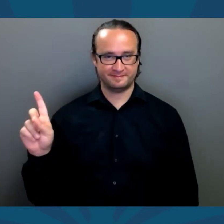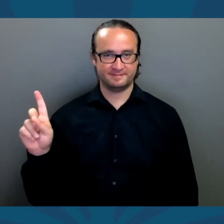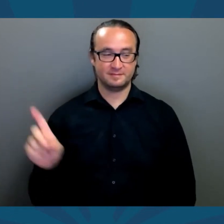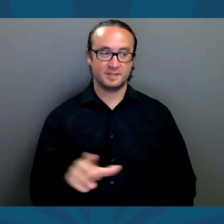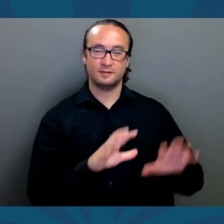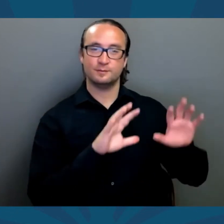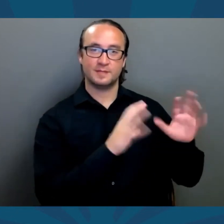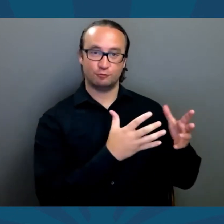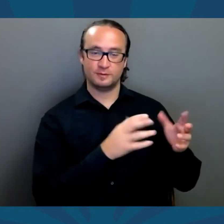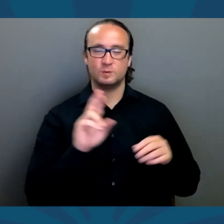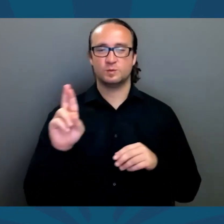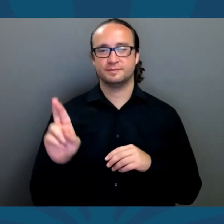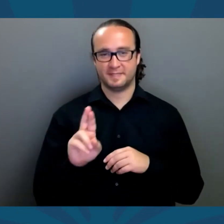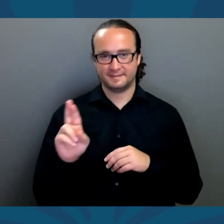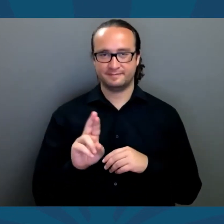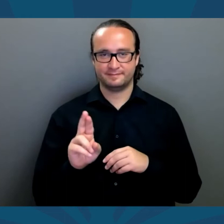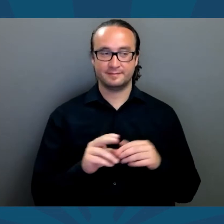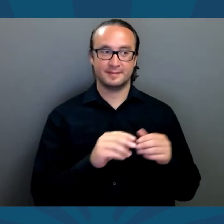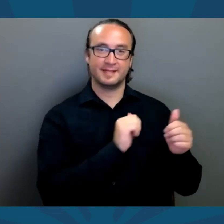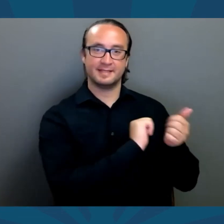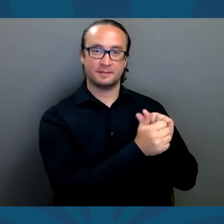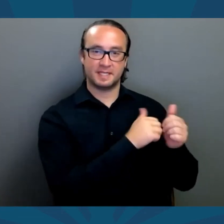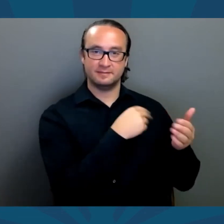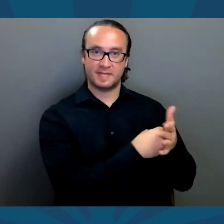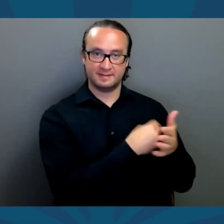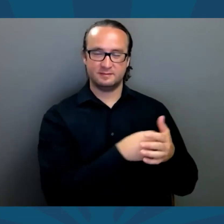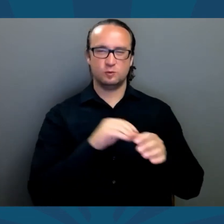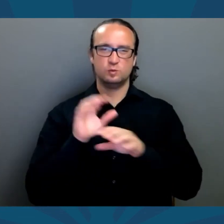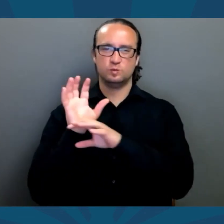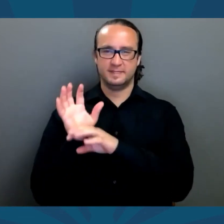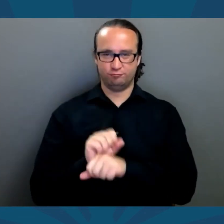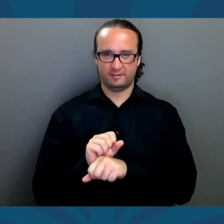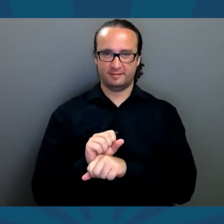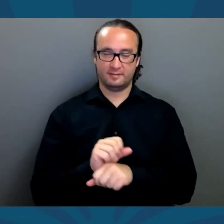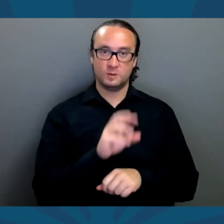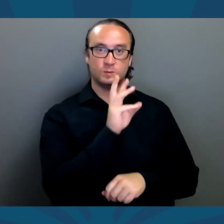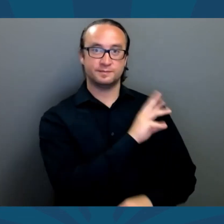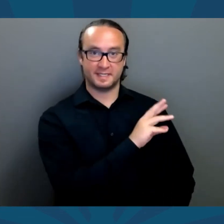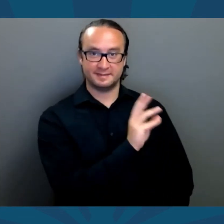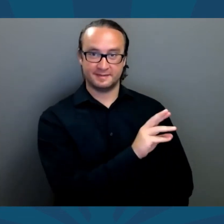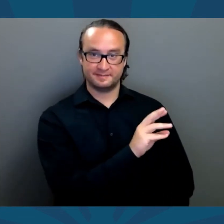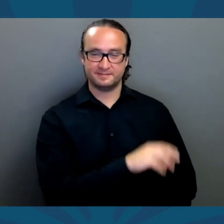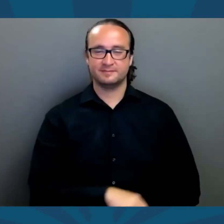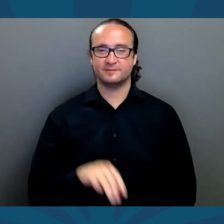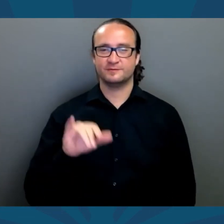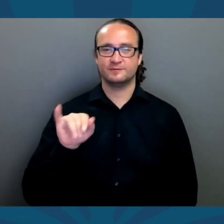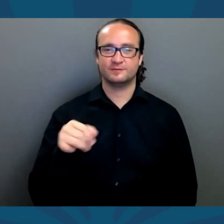John Arnold, Party, Republican, Campaign Funding, Traditional,